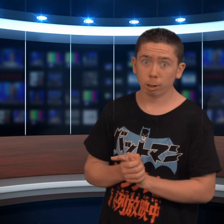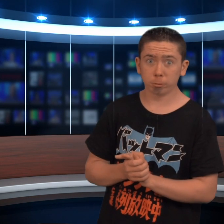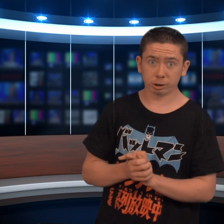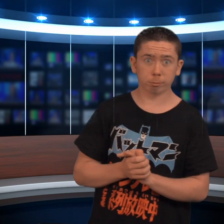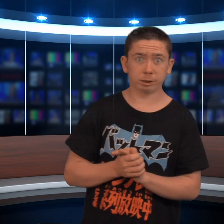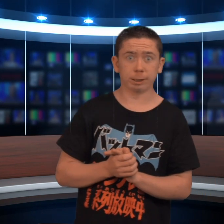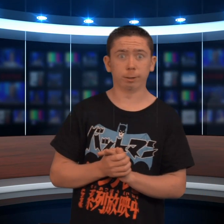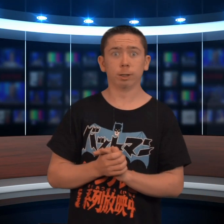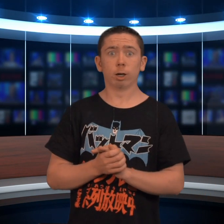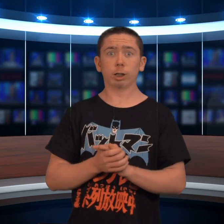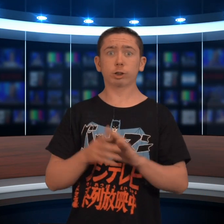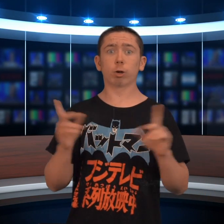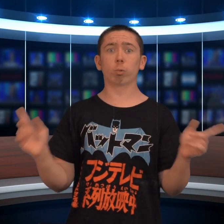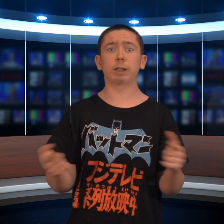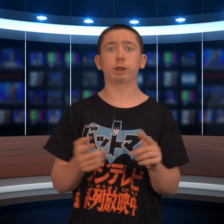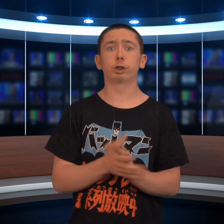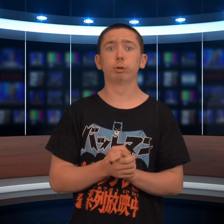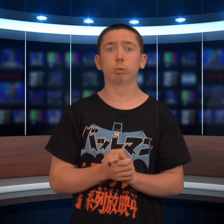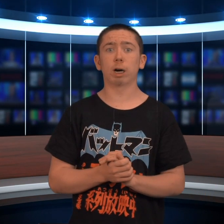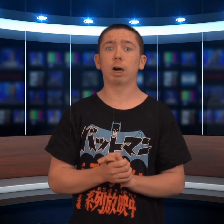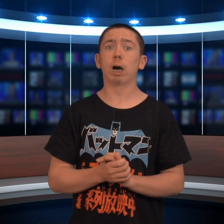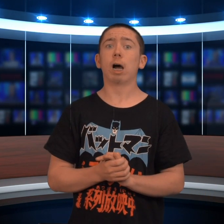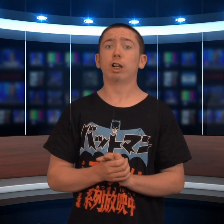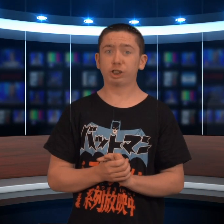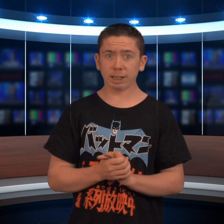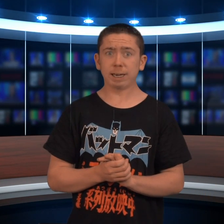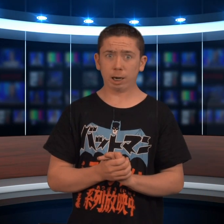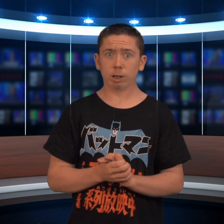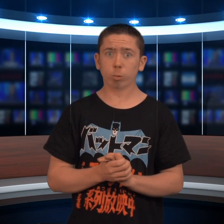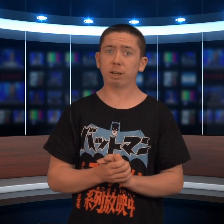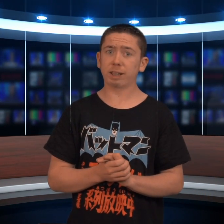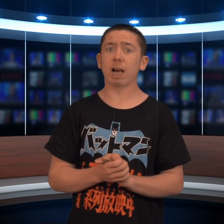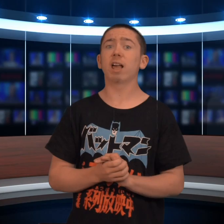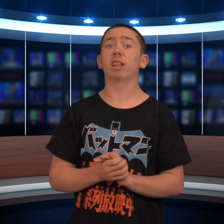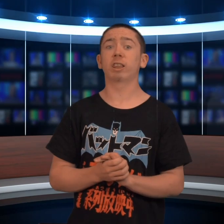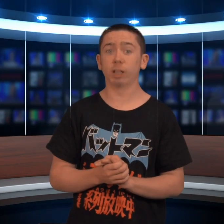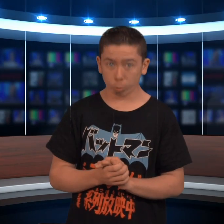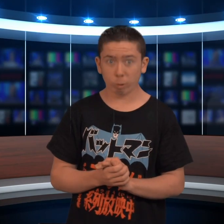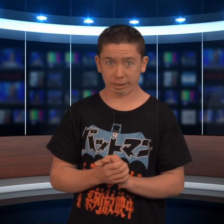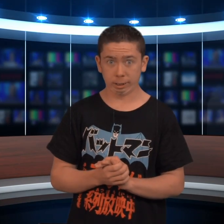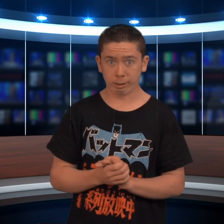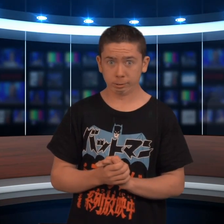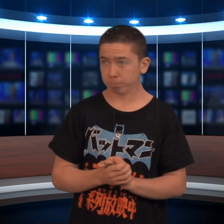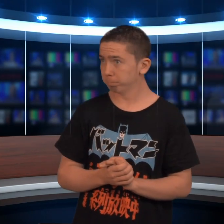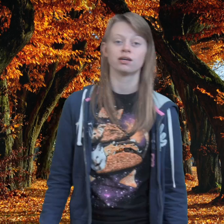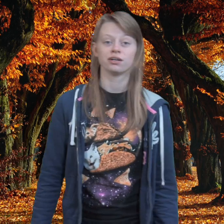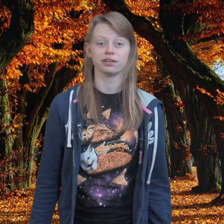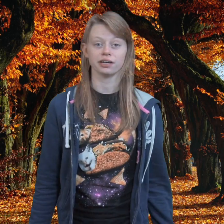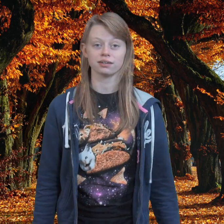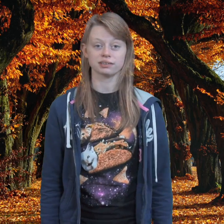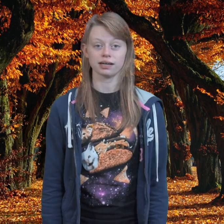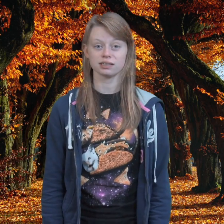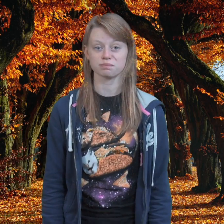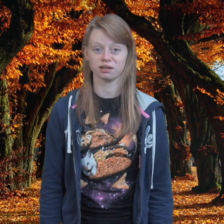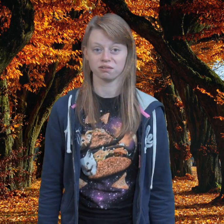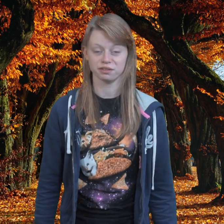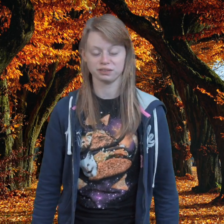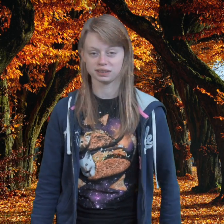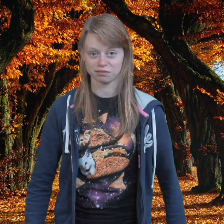I wish I was there. Let's go right to Jenna with the weather. Right now outside it's about 57